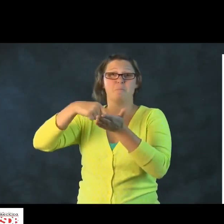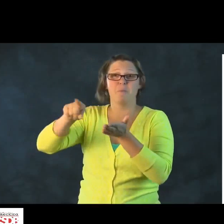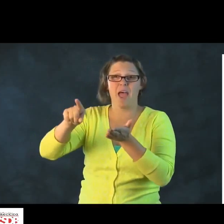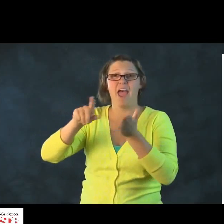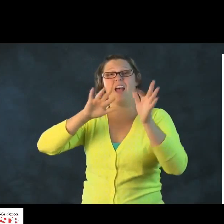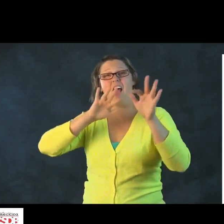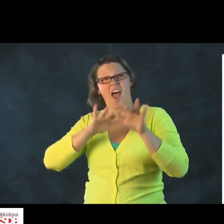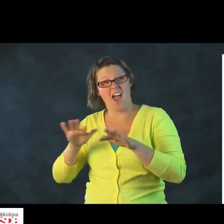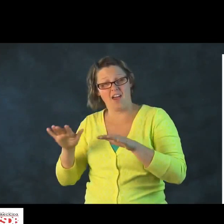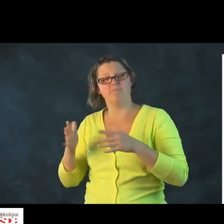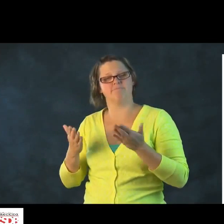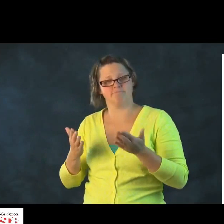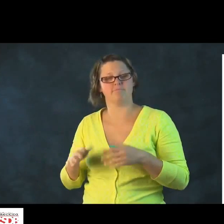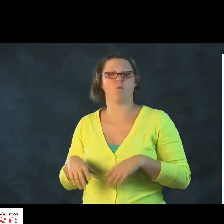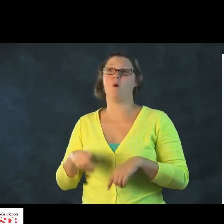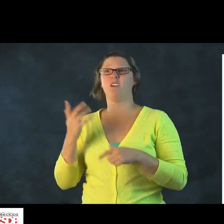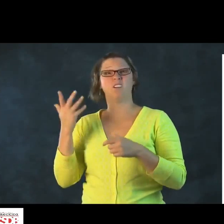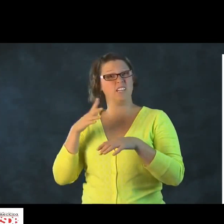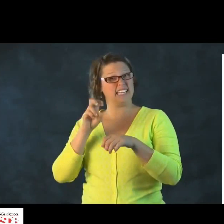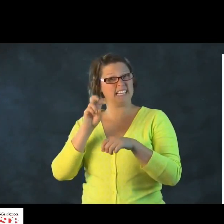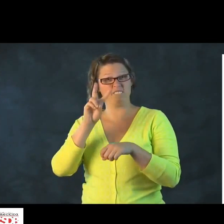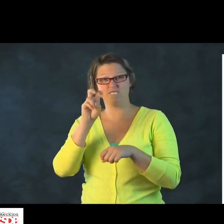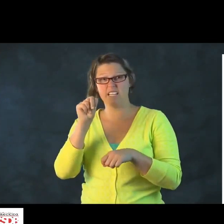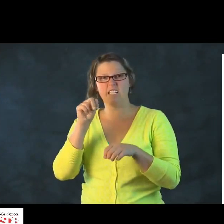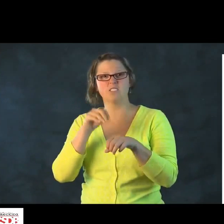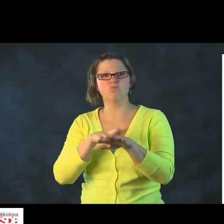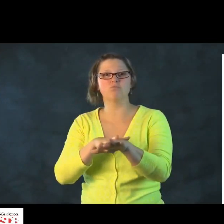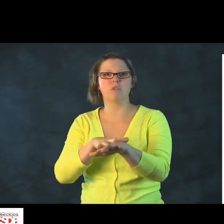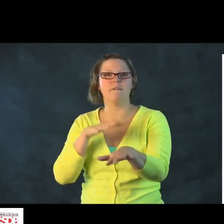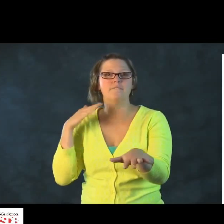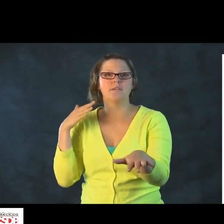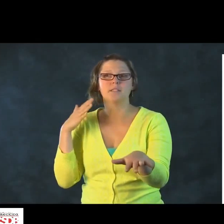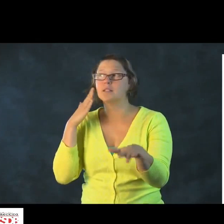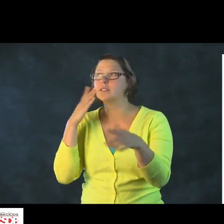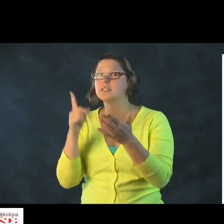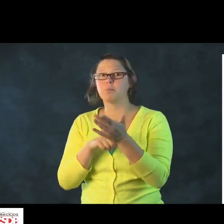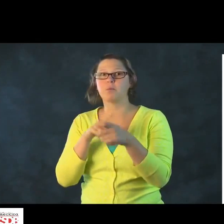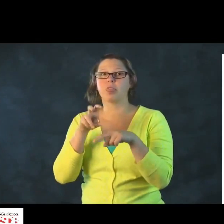whole process of how things work, that you have to pay, you have to get it weighed, things like that.